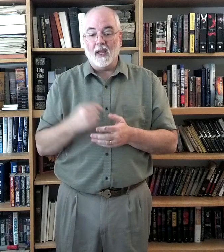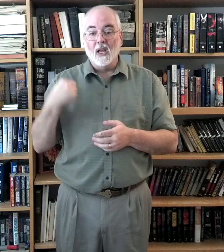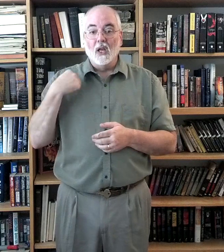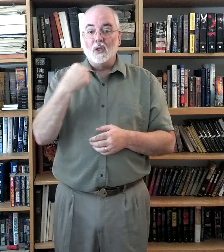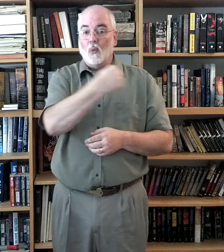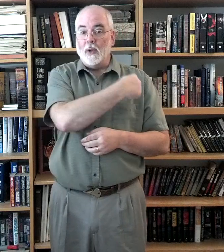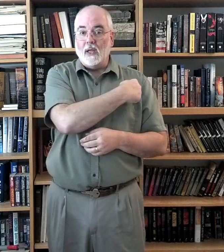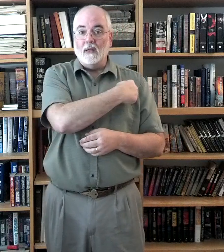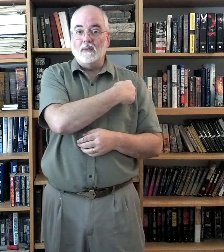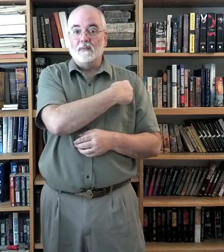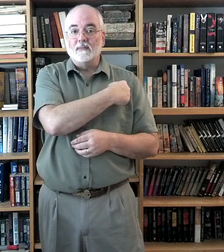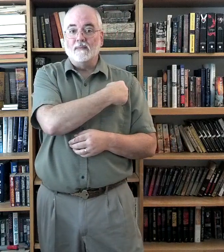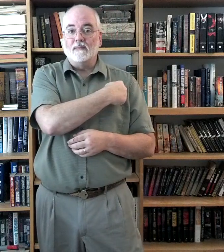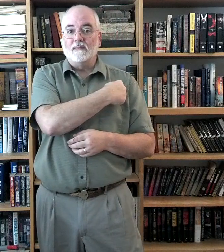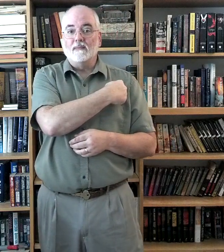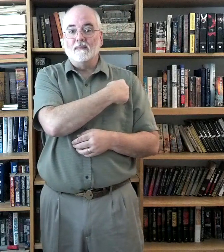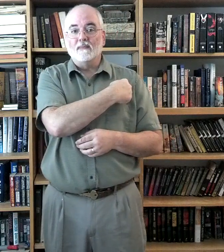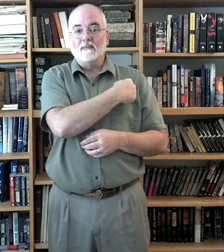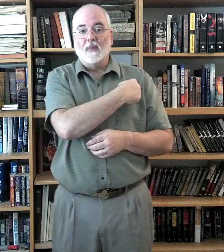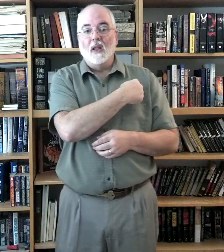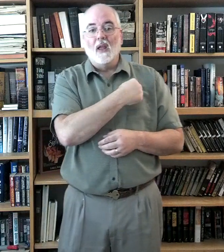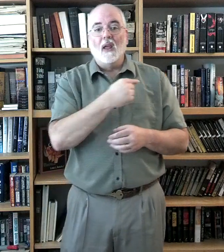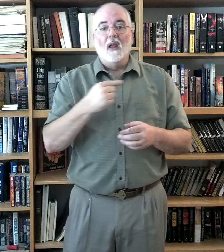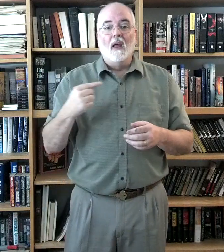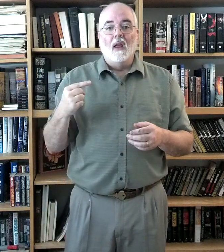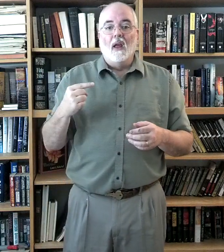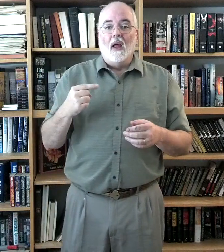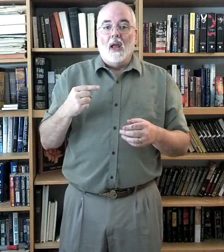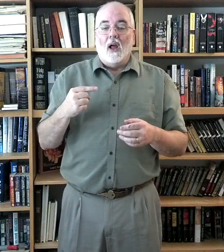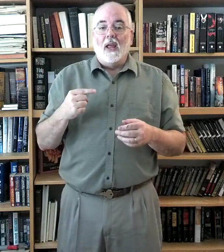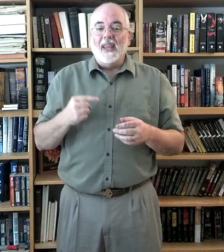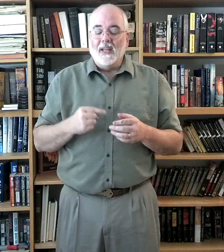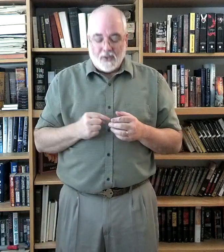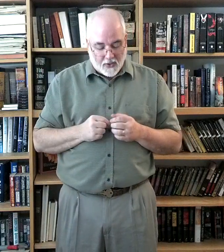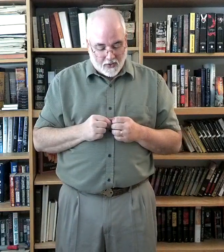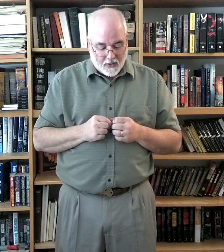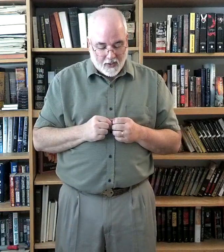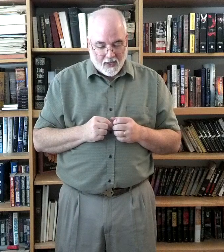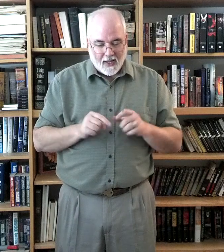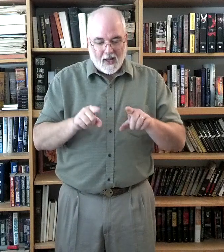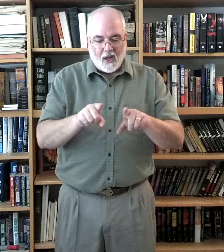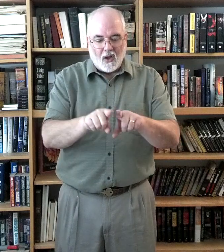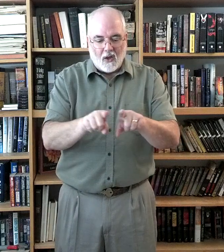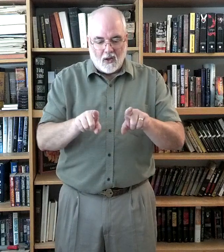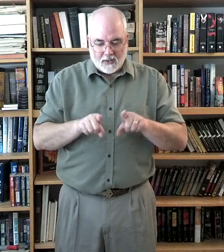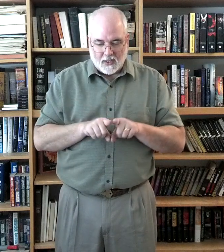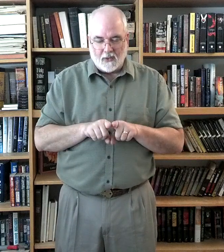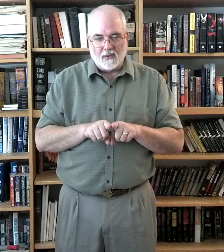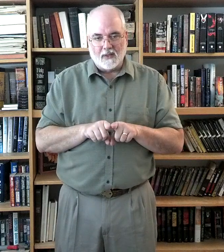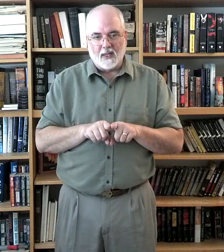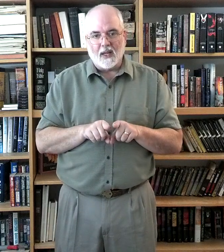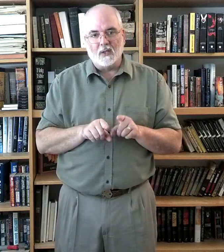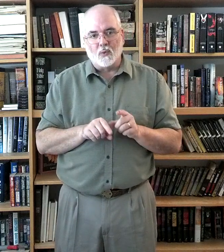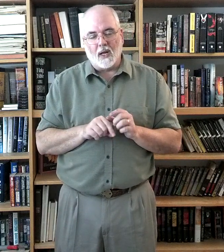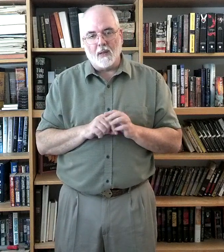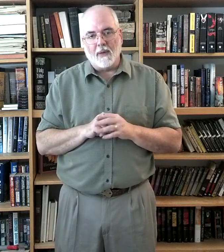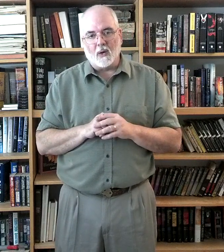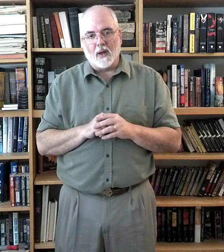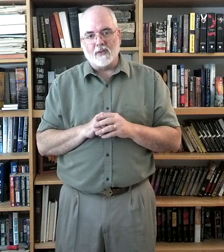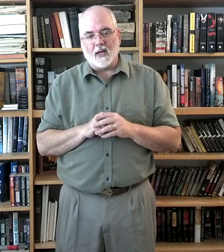We, in turn, also, is really the better way of signing